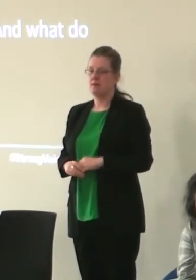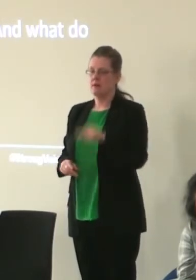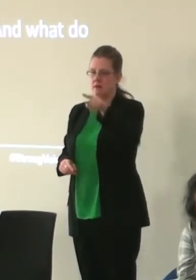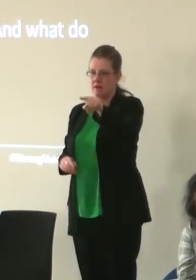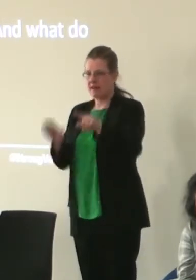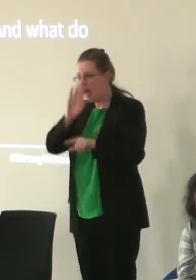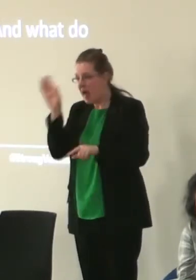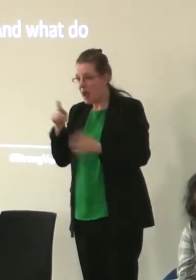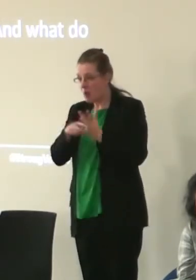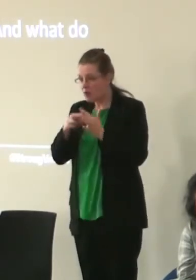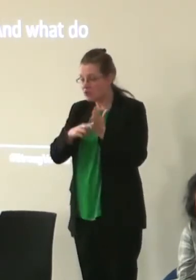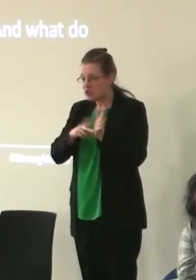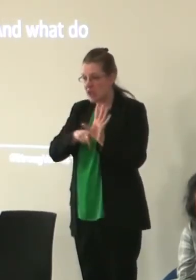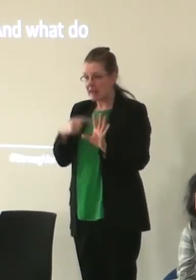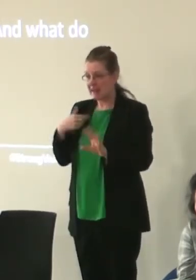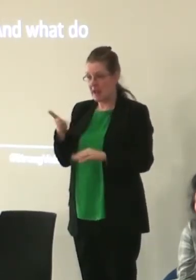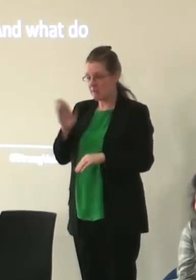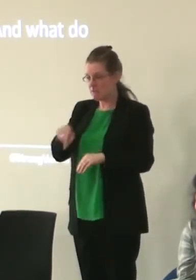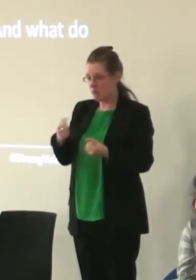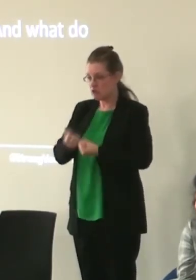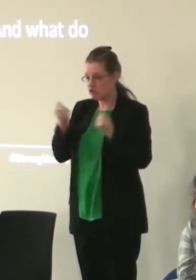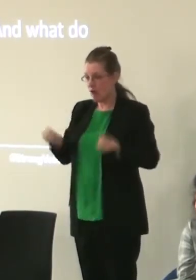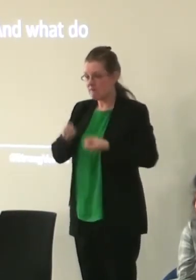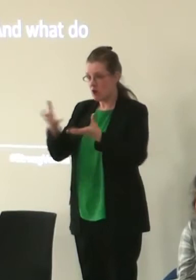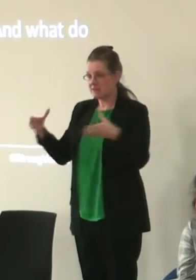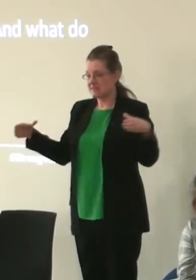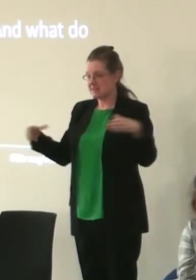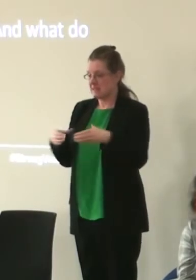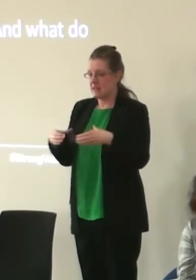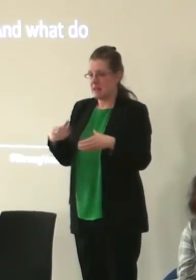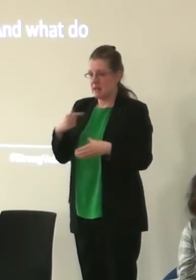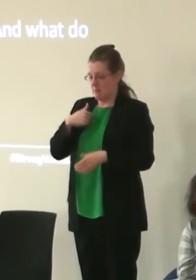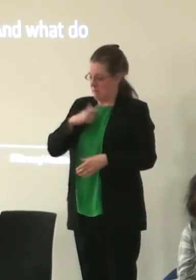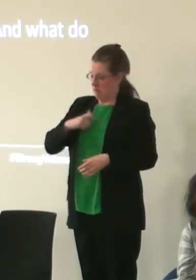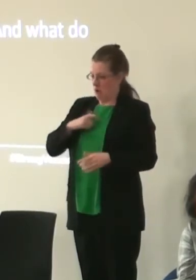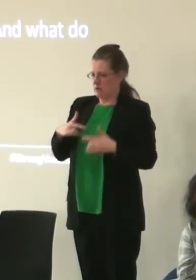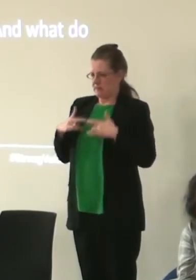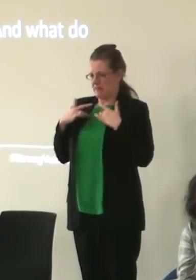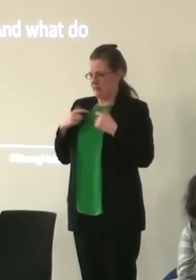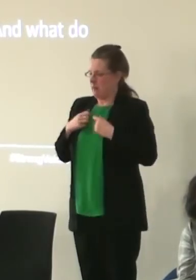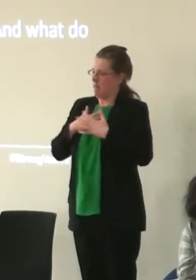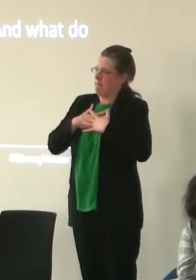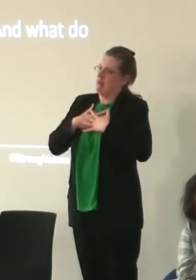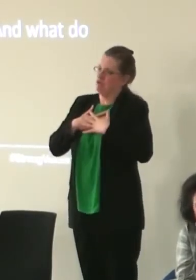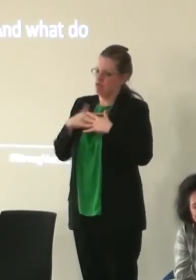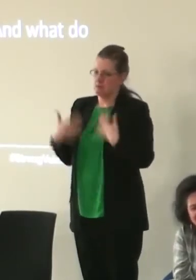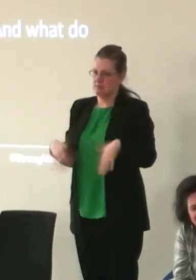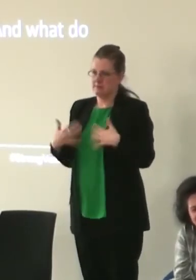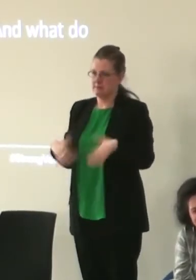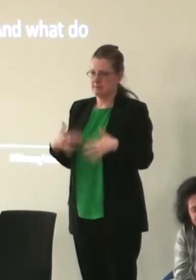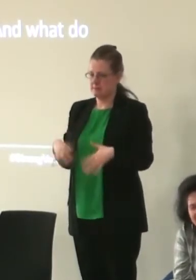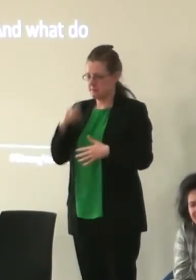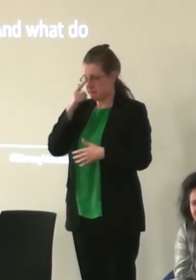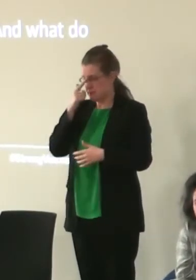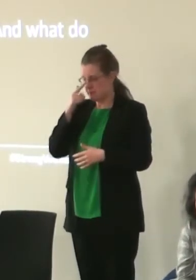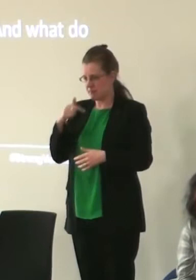hello I'm Jenny I'm from part of the Strong Voices team I think something that I personally feel very passionately about is that